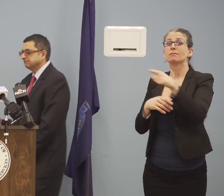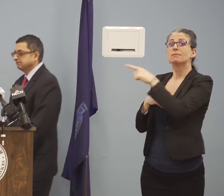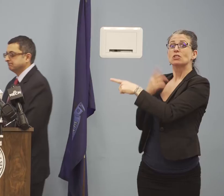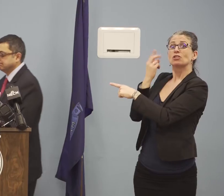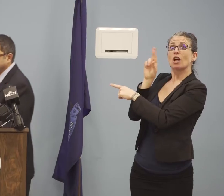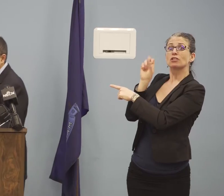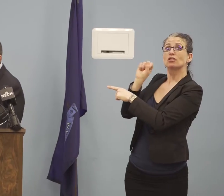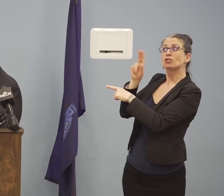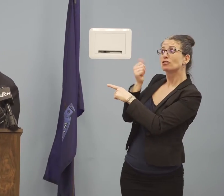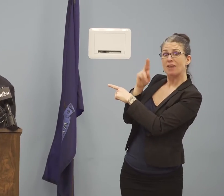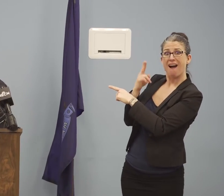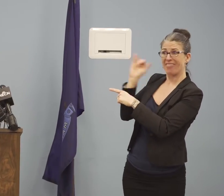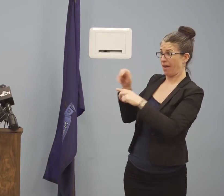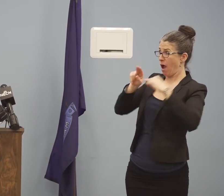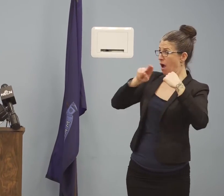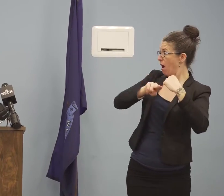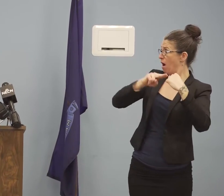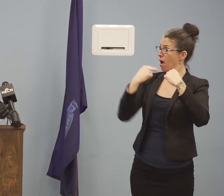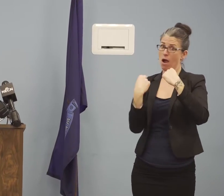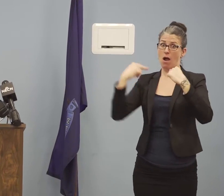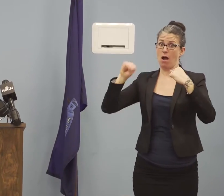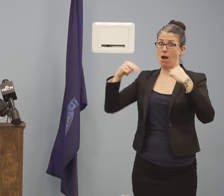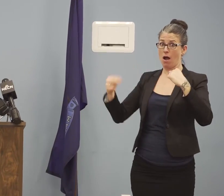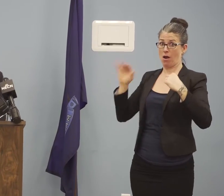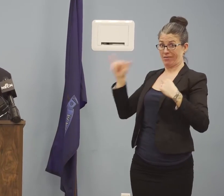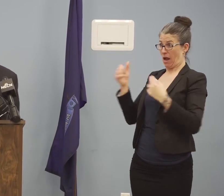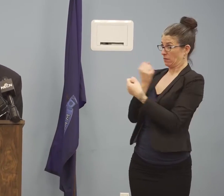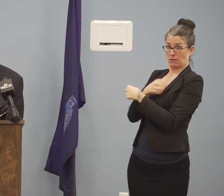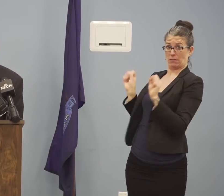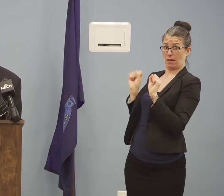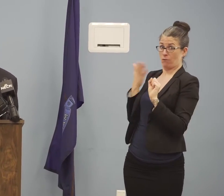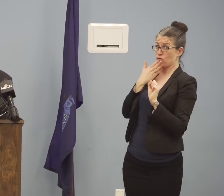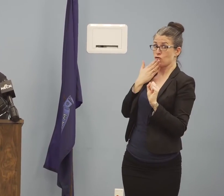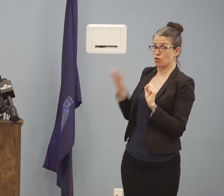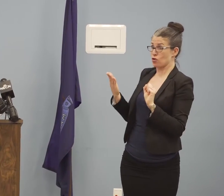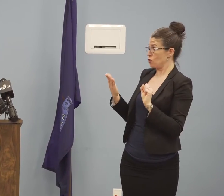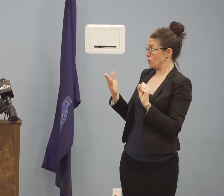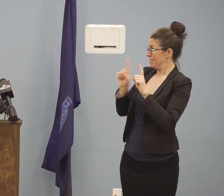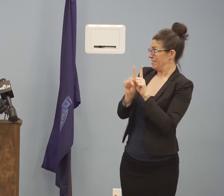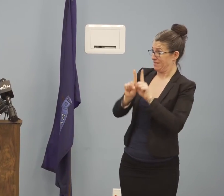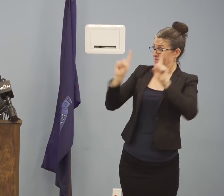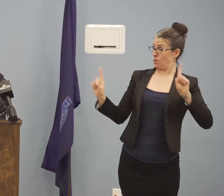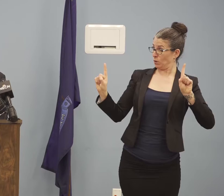social distancing? Does that work? It's a good question.